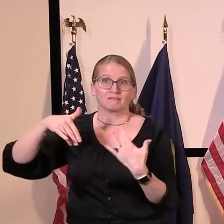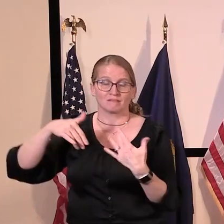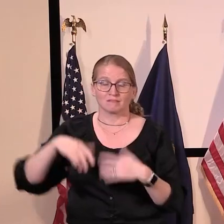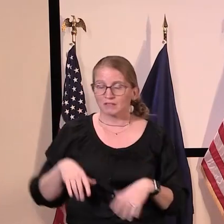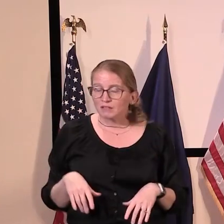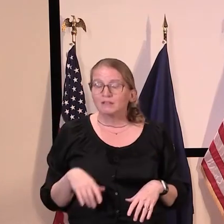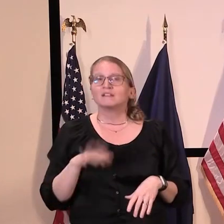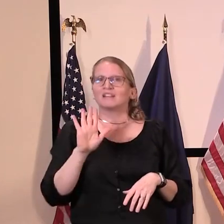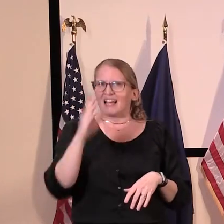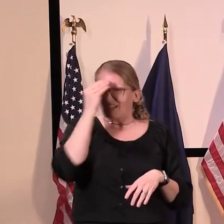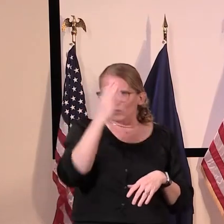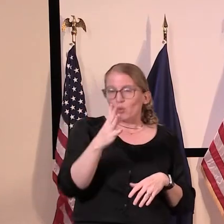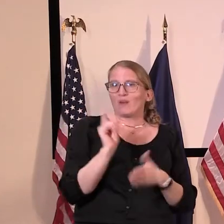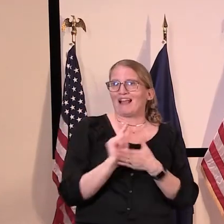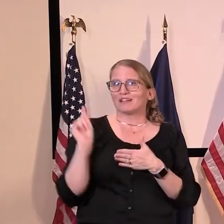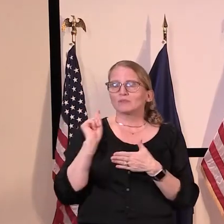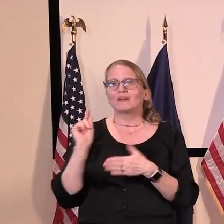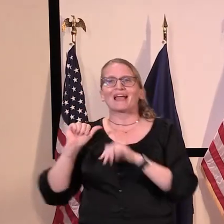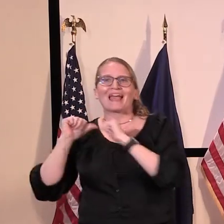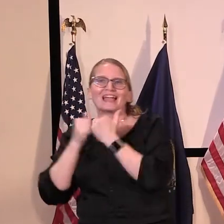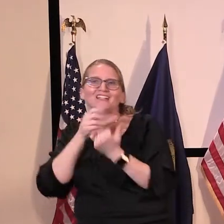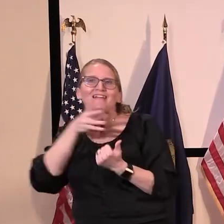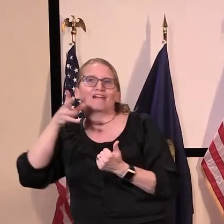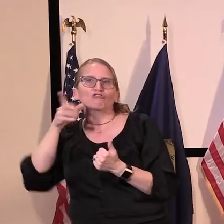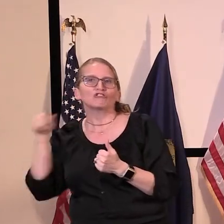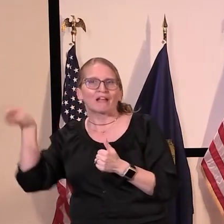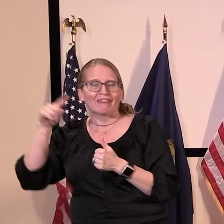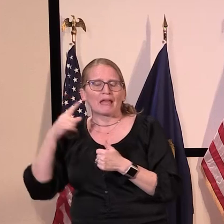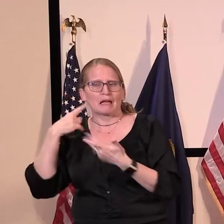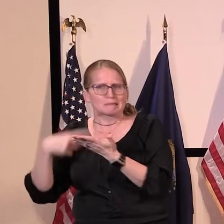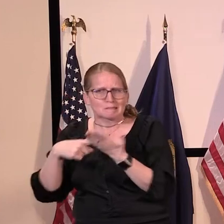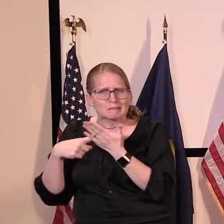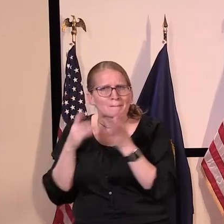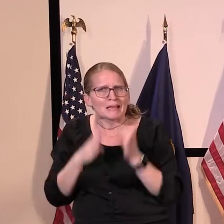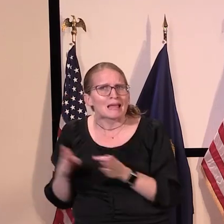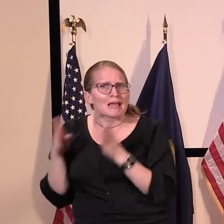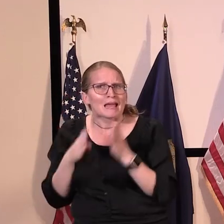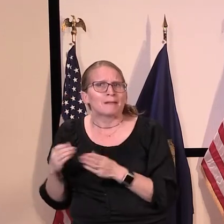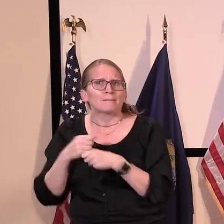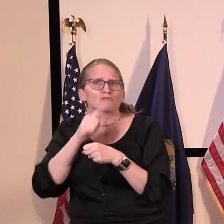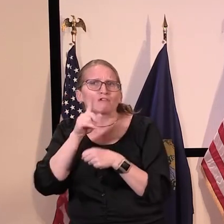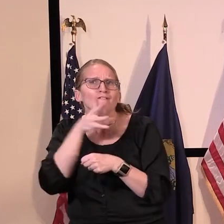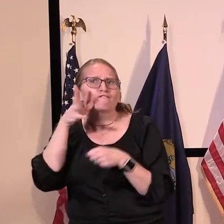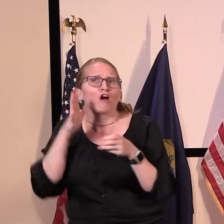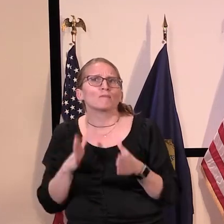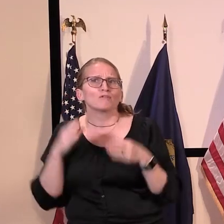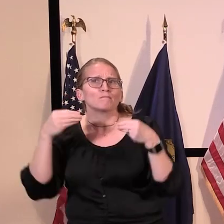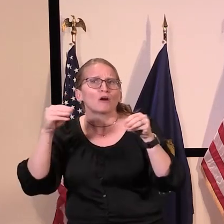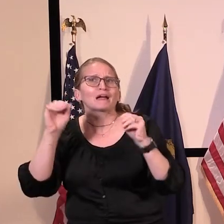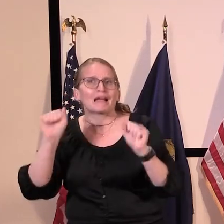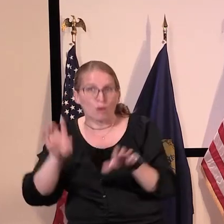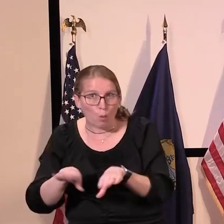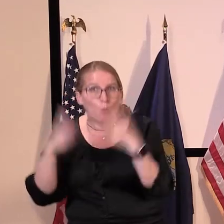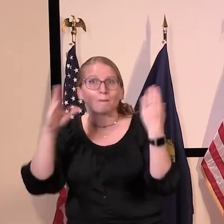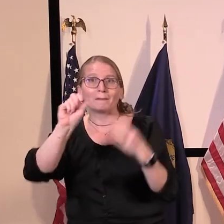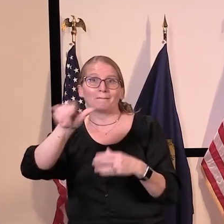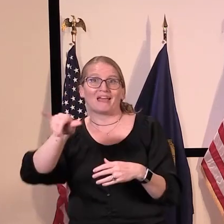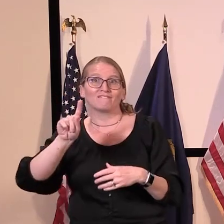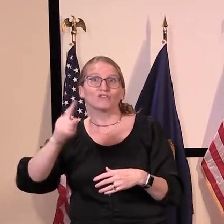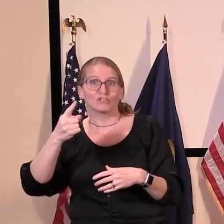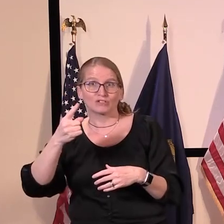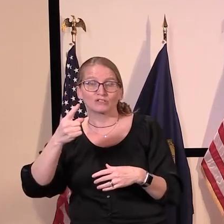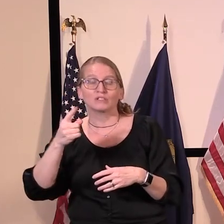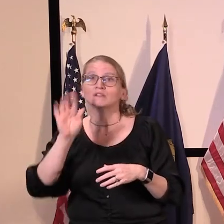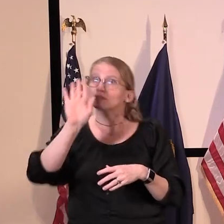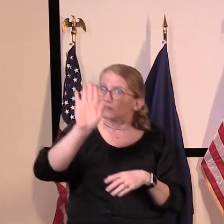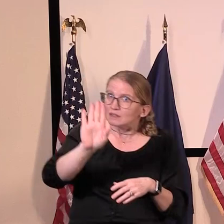has been working on a plan to allow for the reopening of farmers markets on May 1st. But let me be clear, this will not be